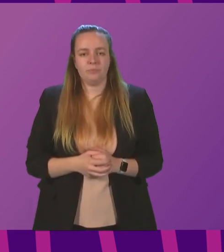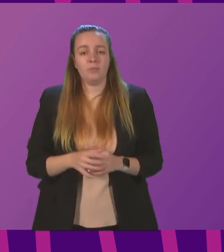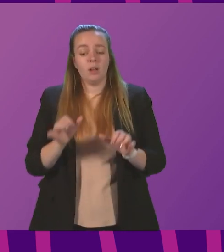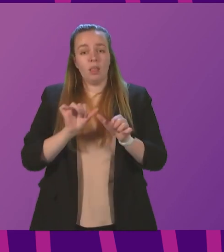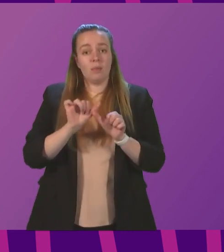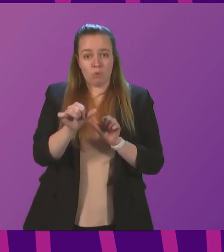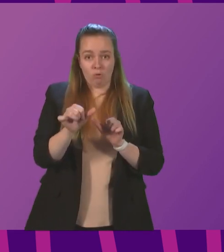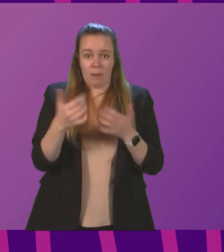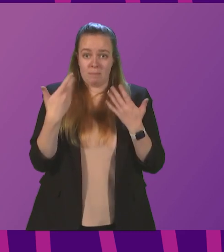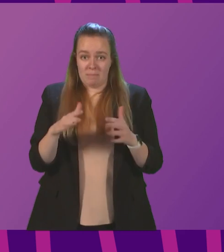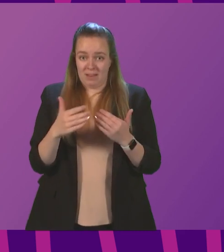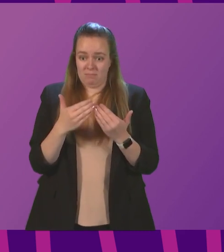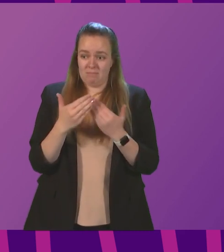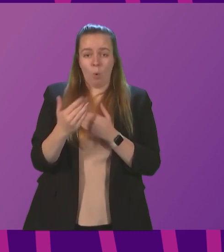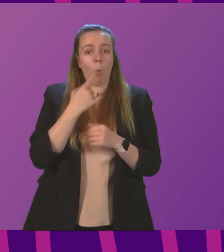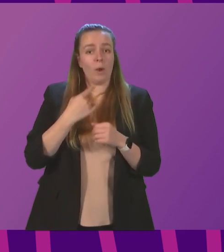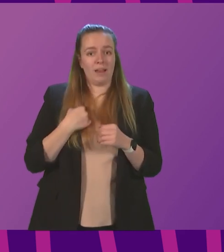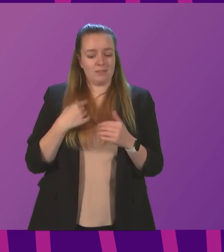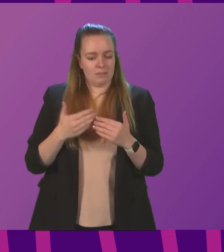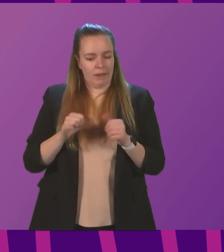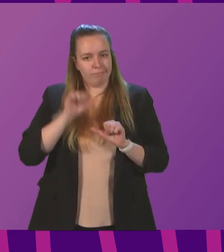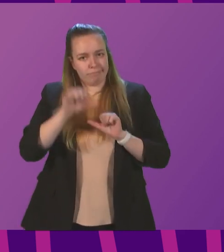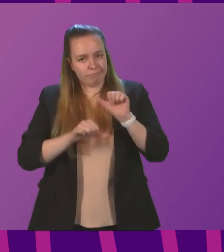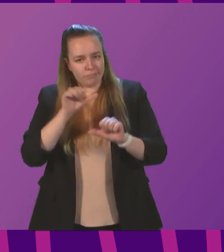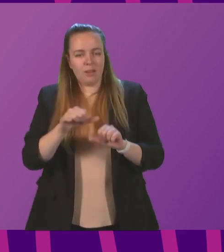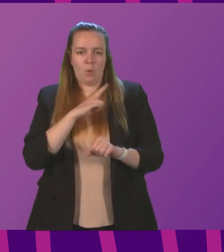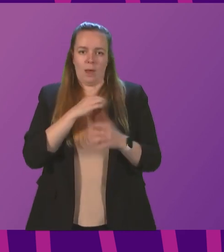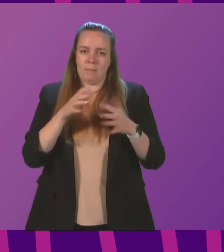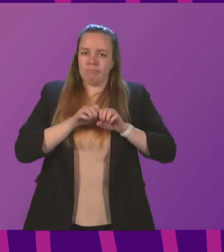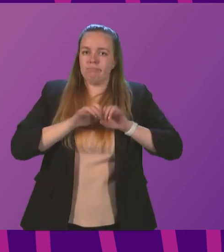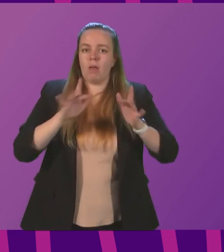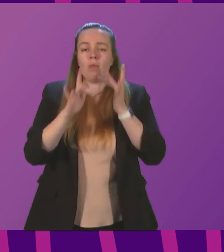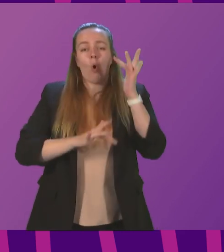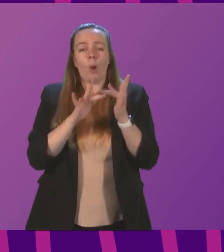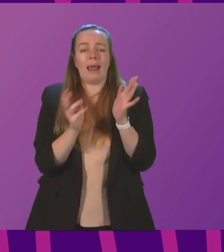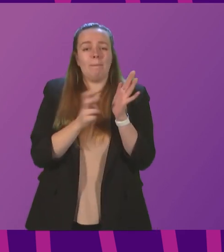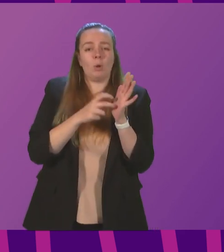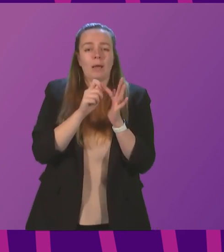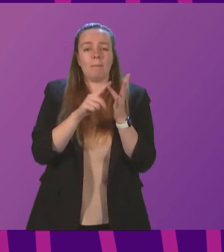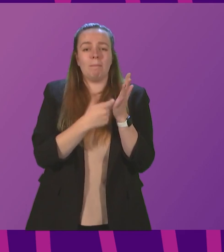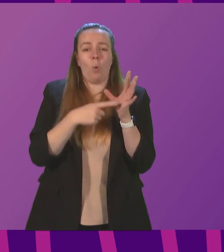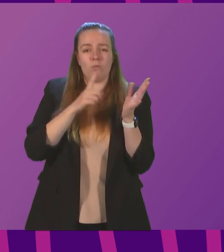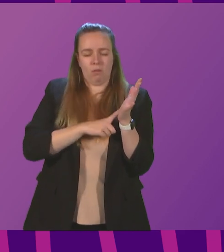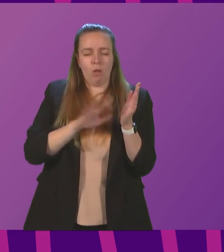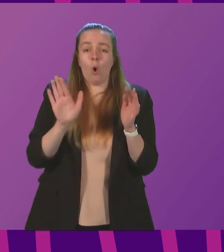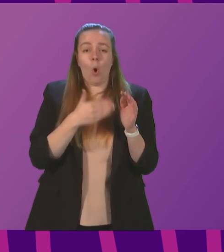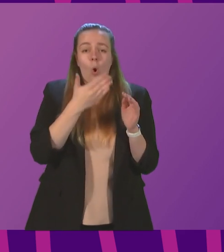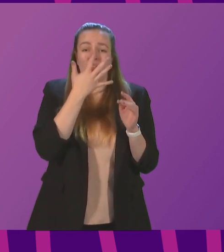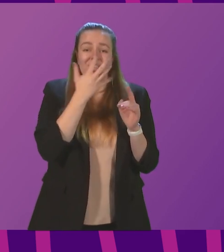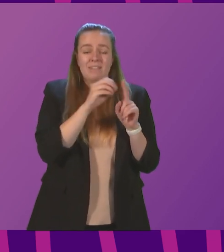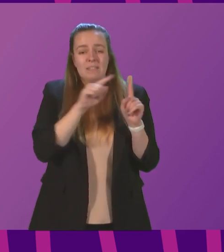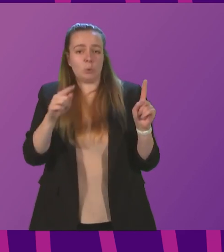programme took a further step forward yesterday with the launch of the online booking portal. Everyone aged 50 to 59,